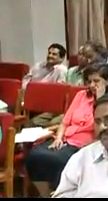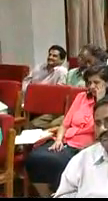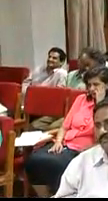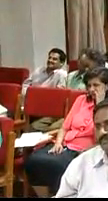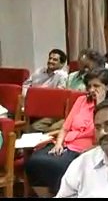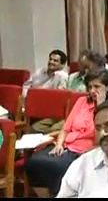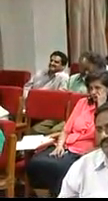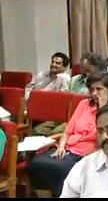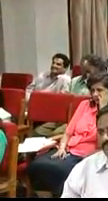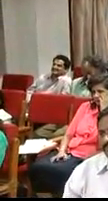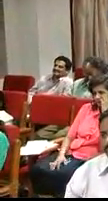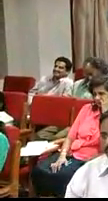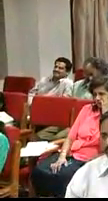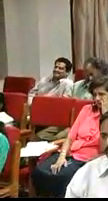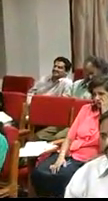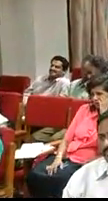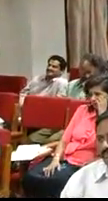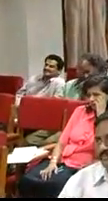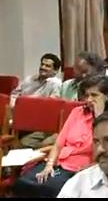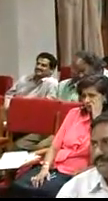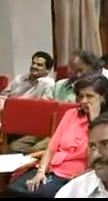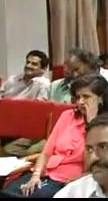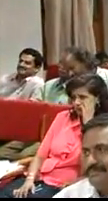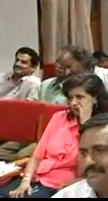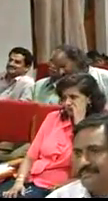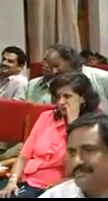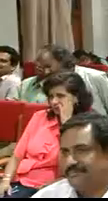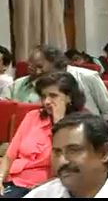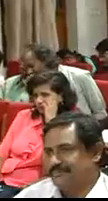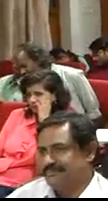Throughout they have been to us been